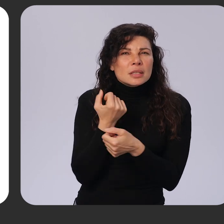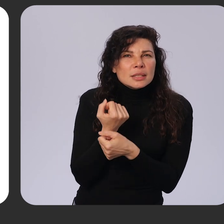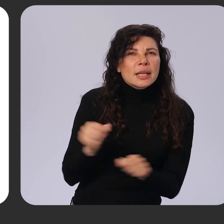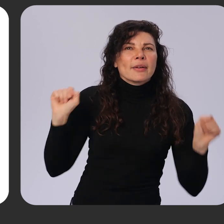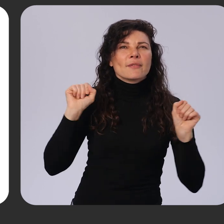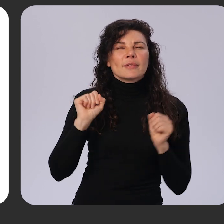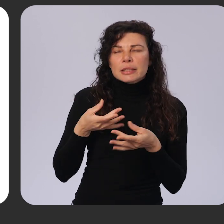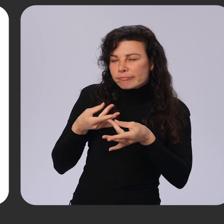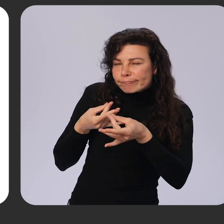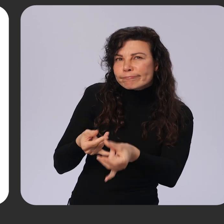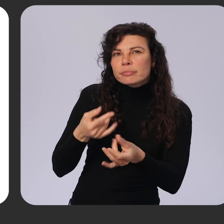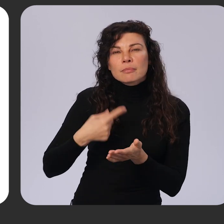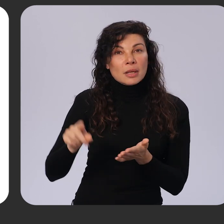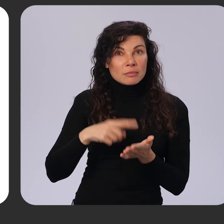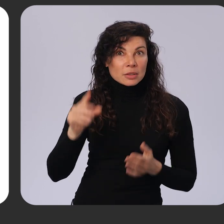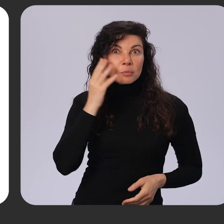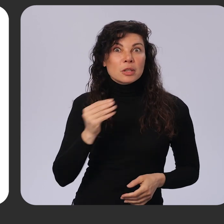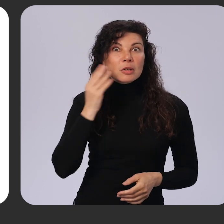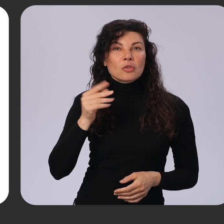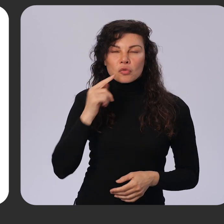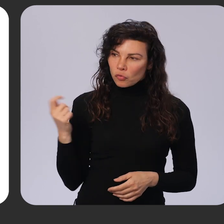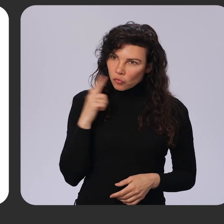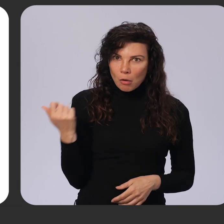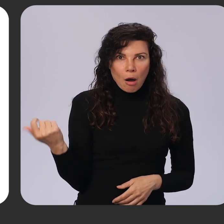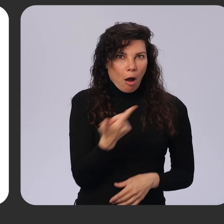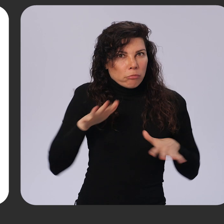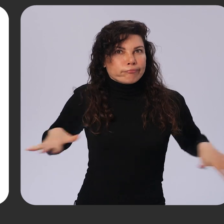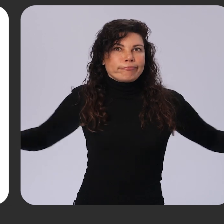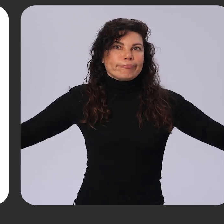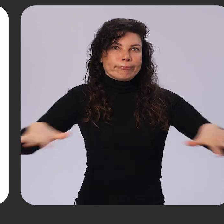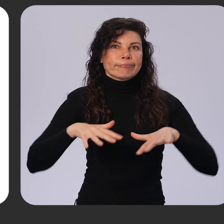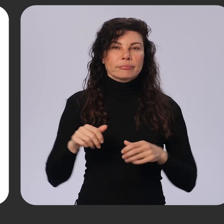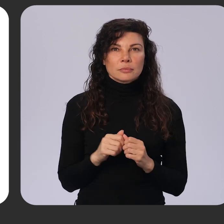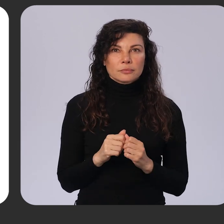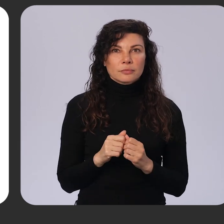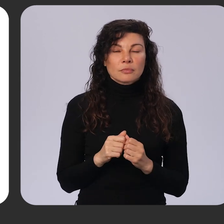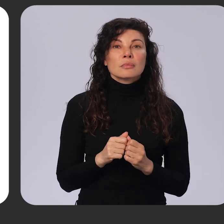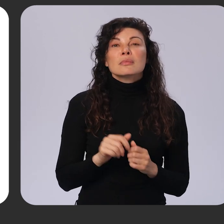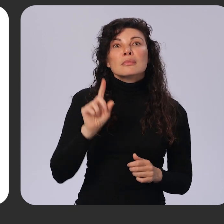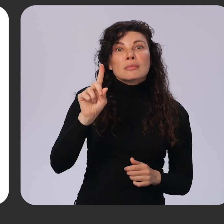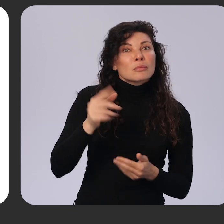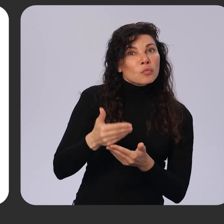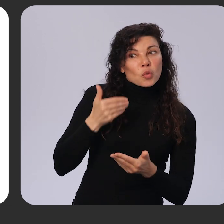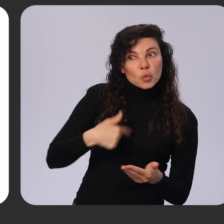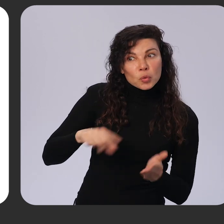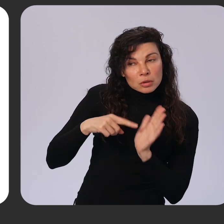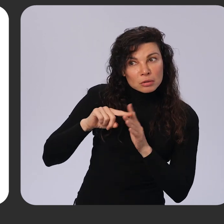seamless payment experiences for everyone, everywhere. But before we start, let's talk about